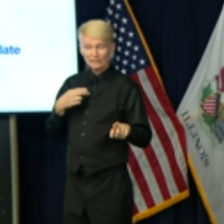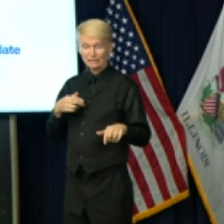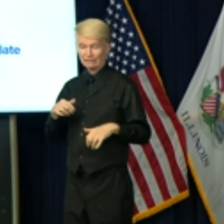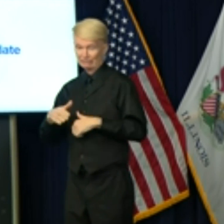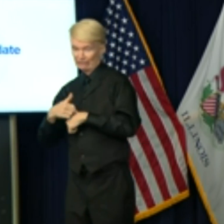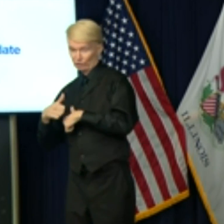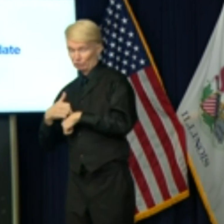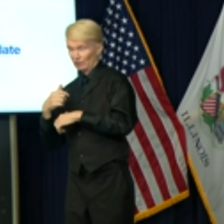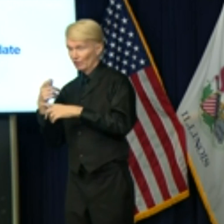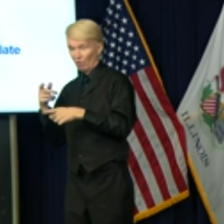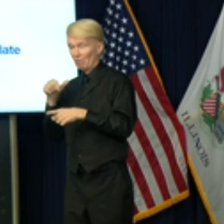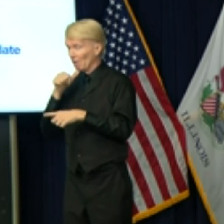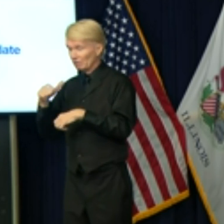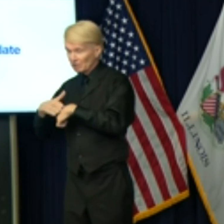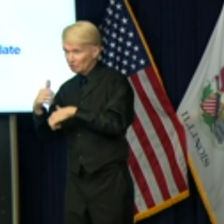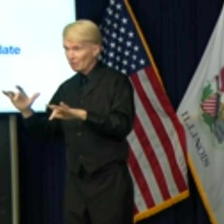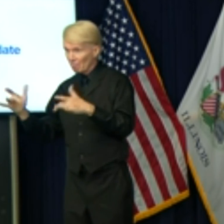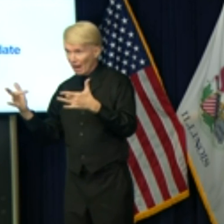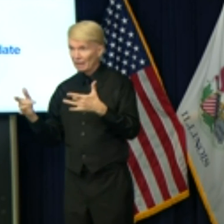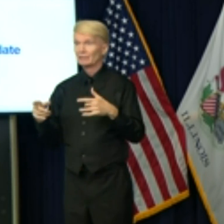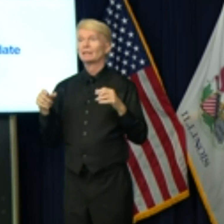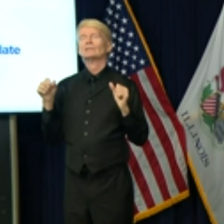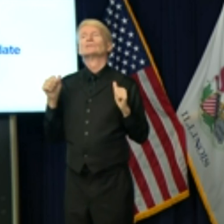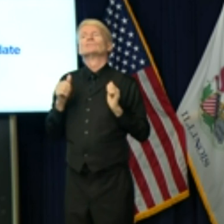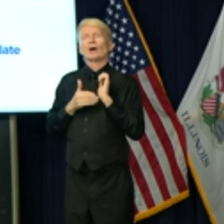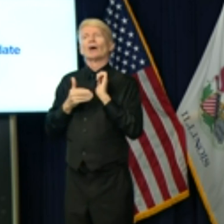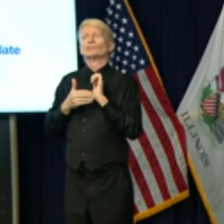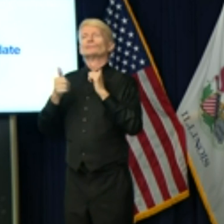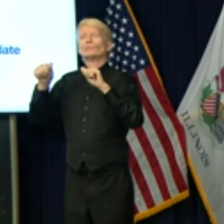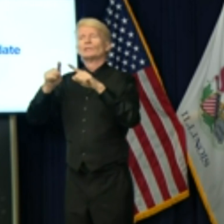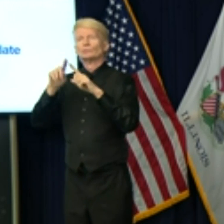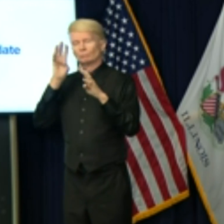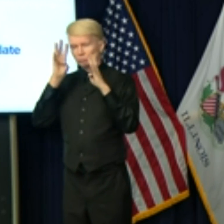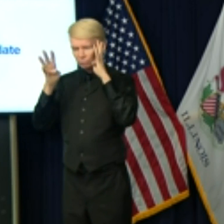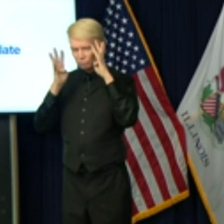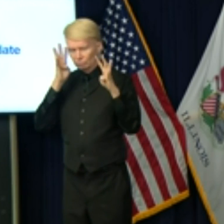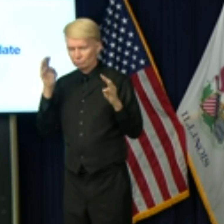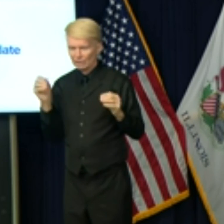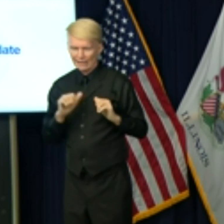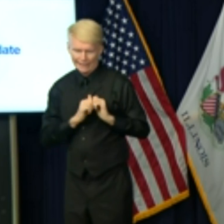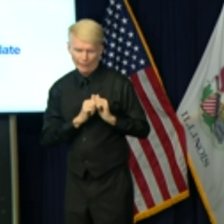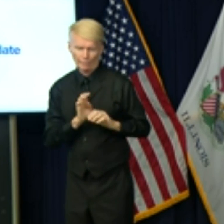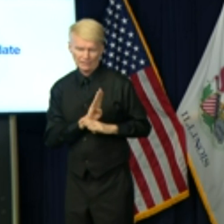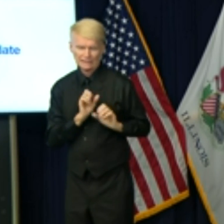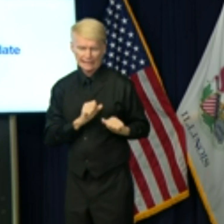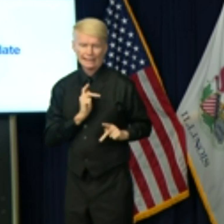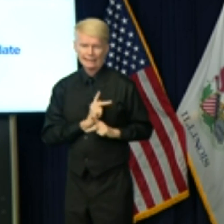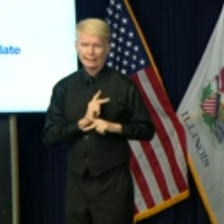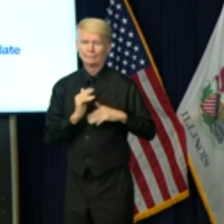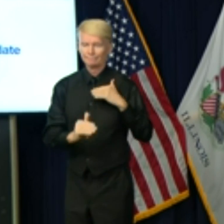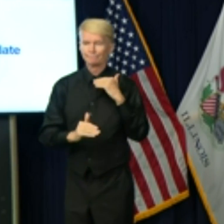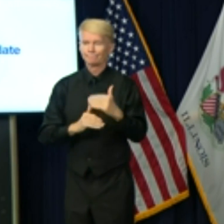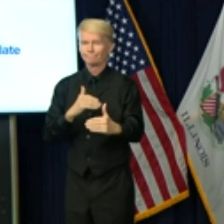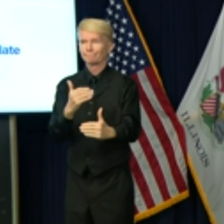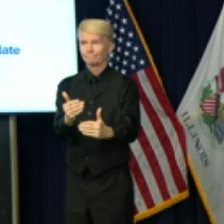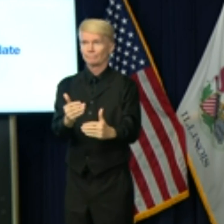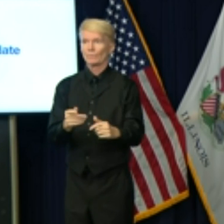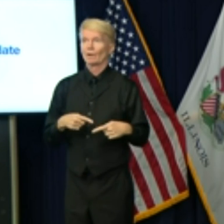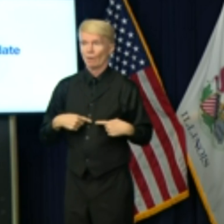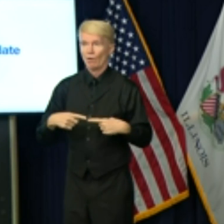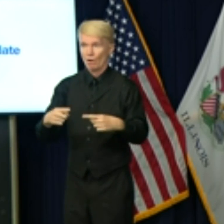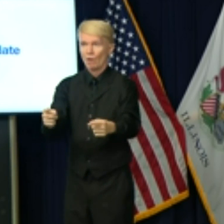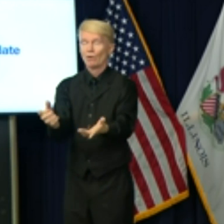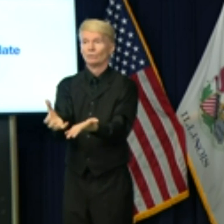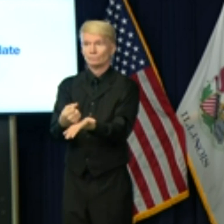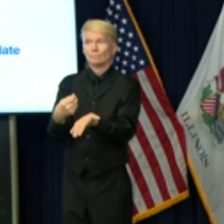craft solutions here that would allow industries to keep going, people to still use services that are available,